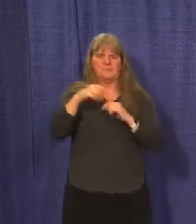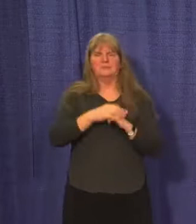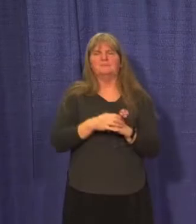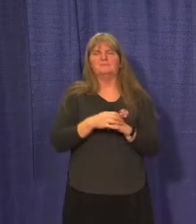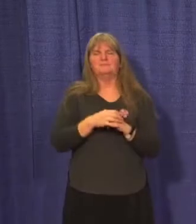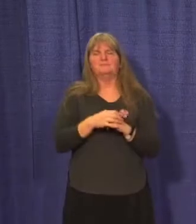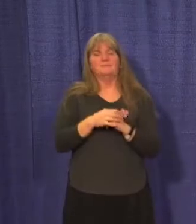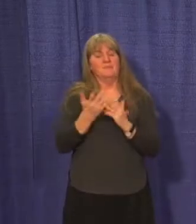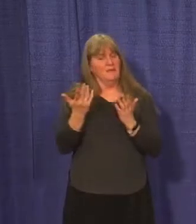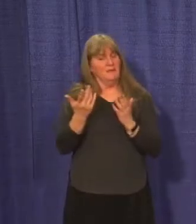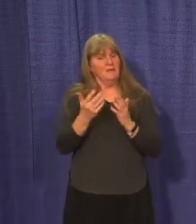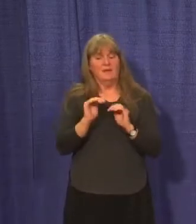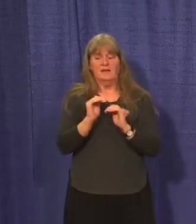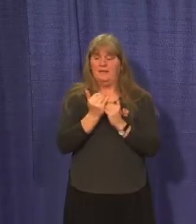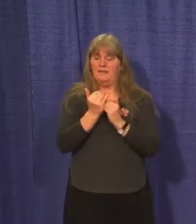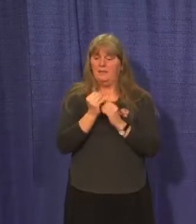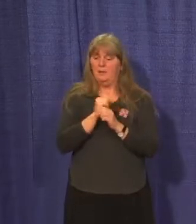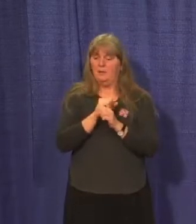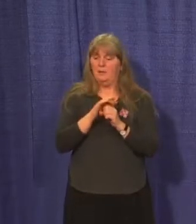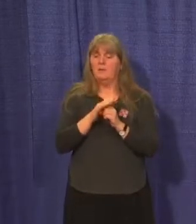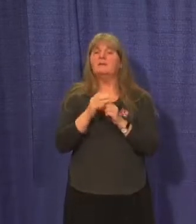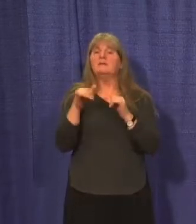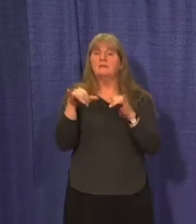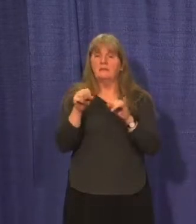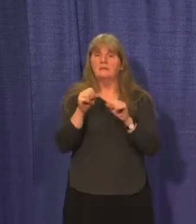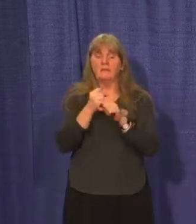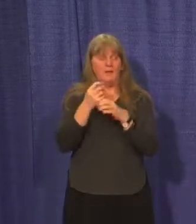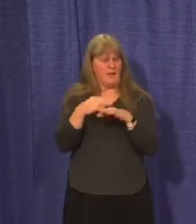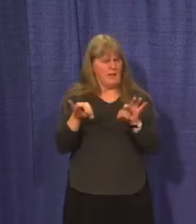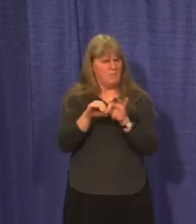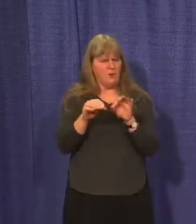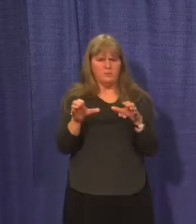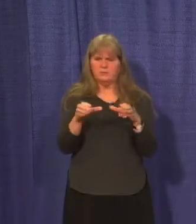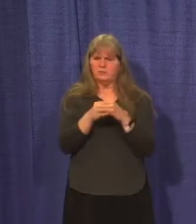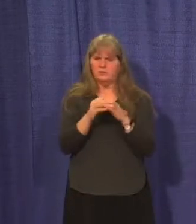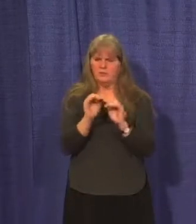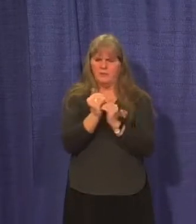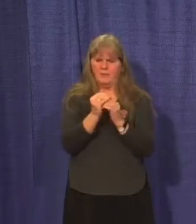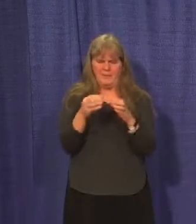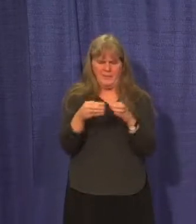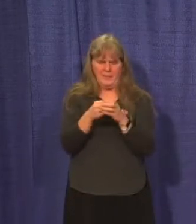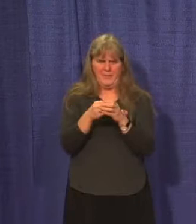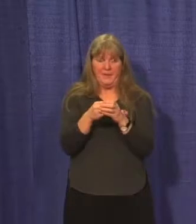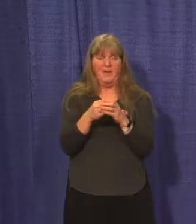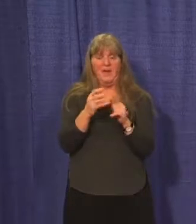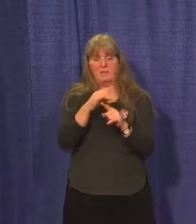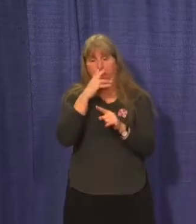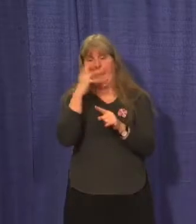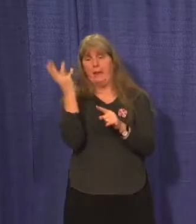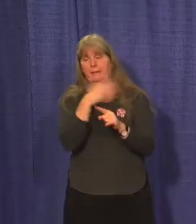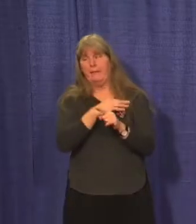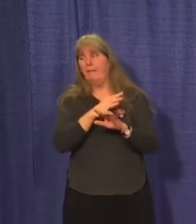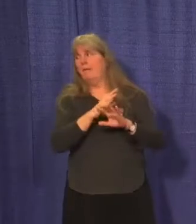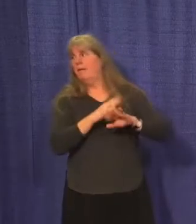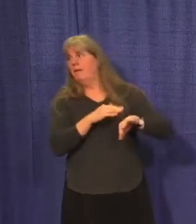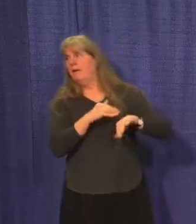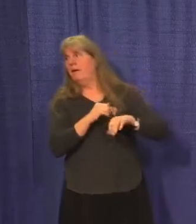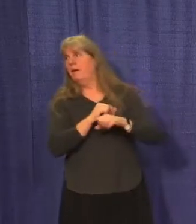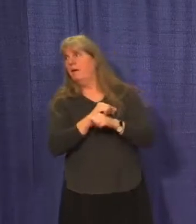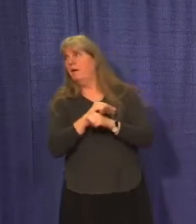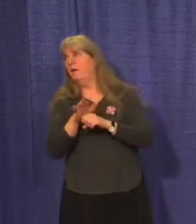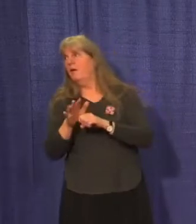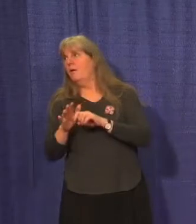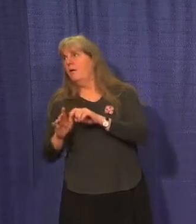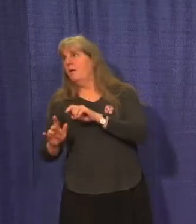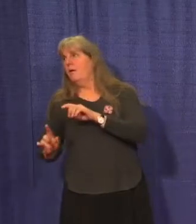More than ever, we must maintain our social bubble and stay aware. As soon as we begin to slip and keep our guard down, COVID-19